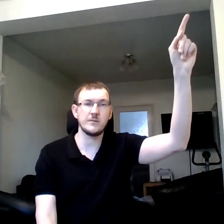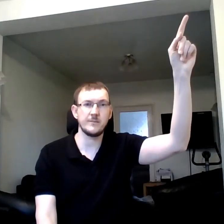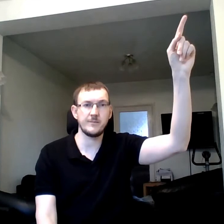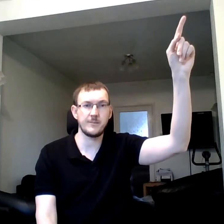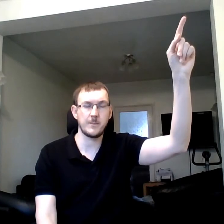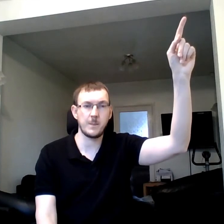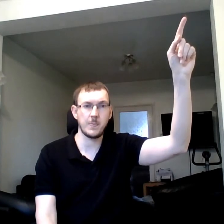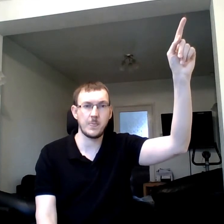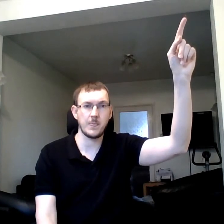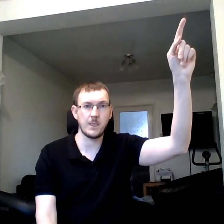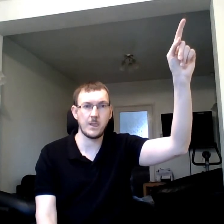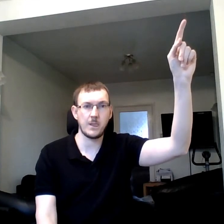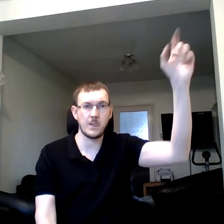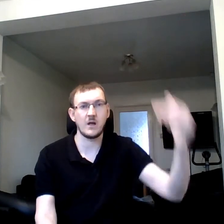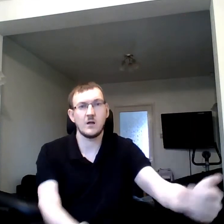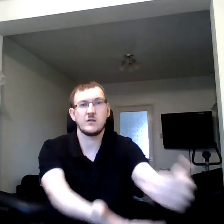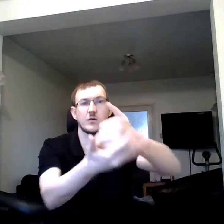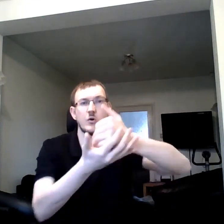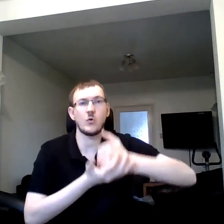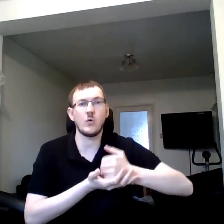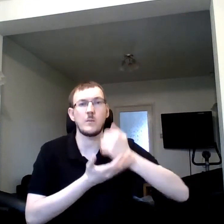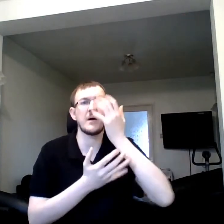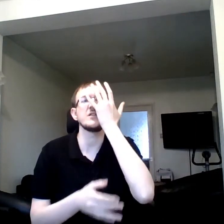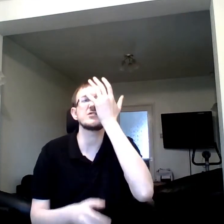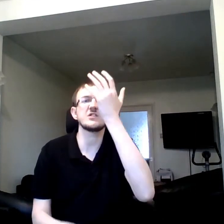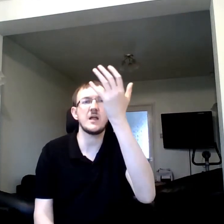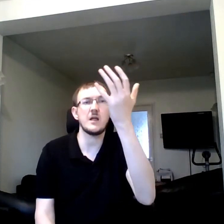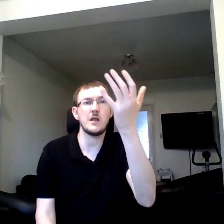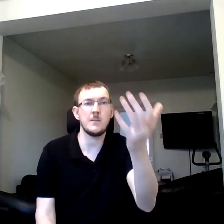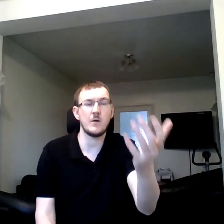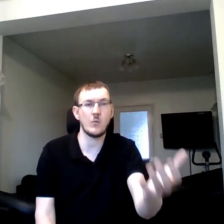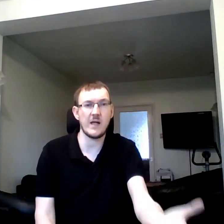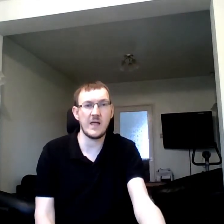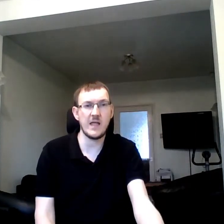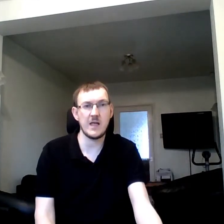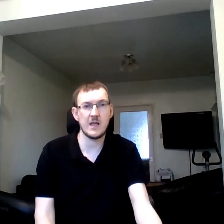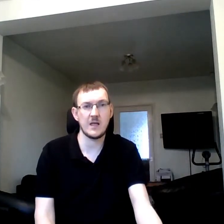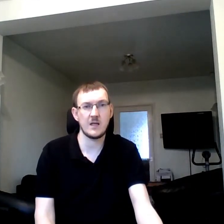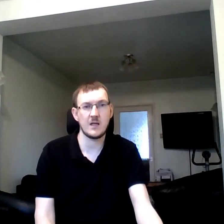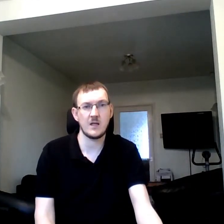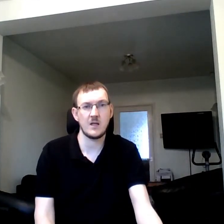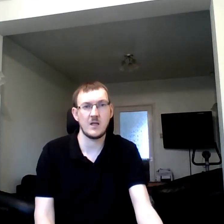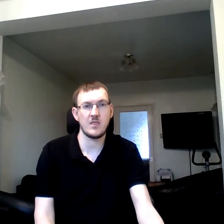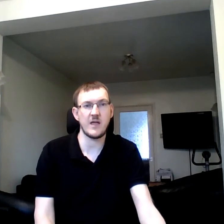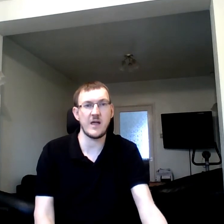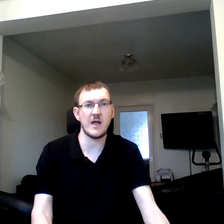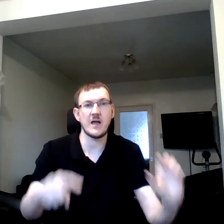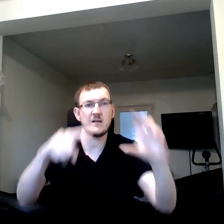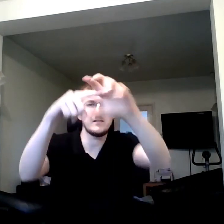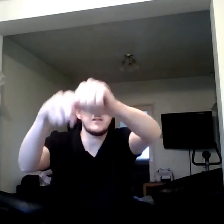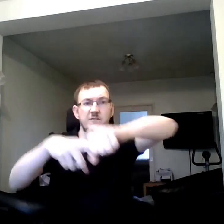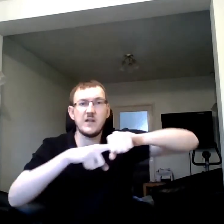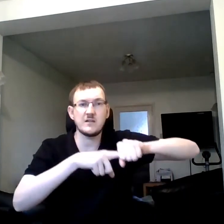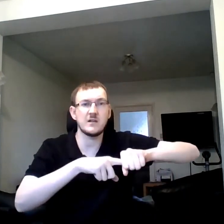You took all my shame away that defeated